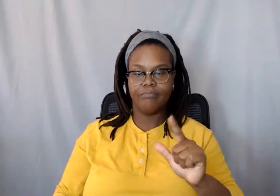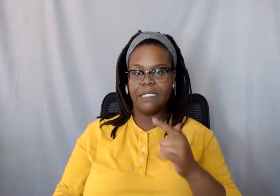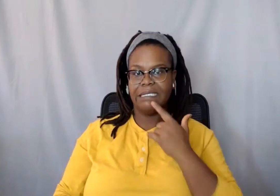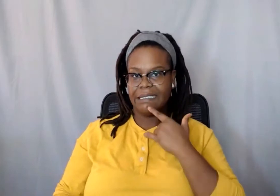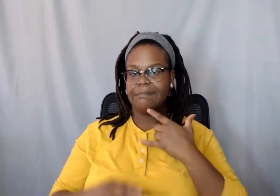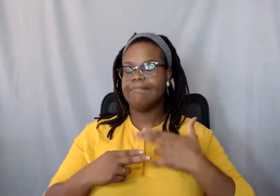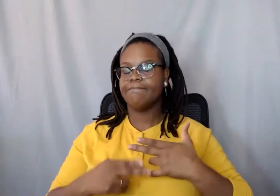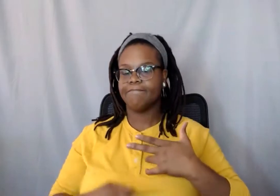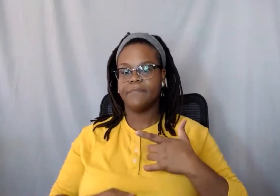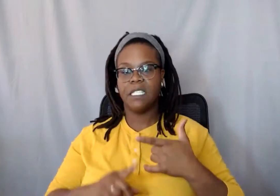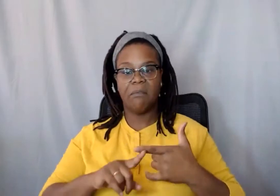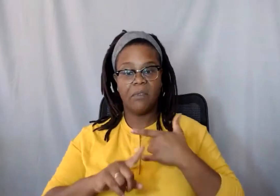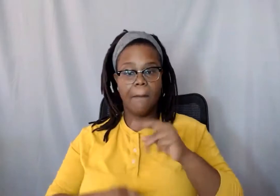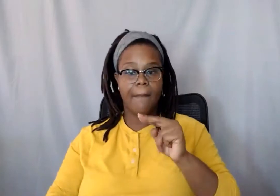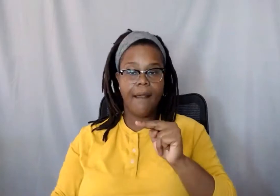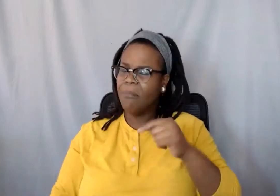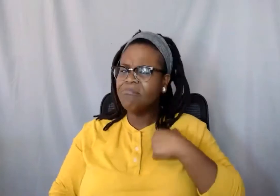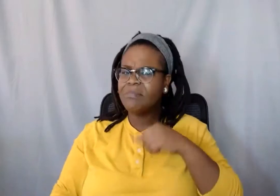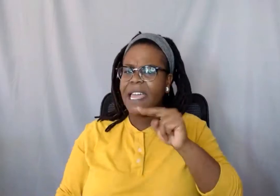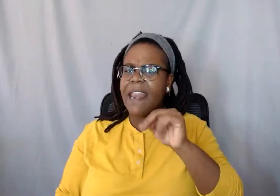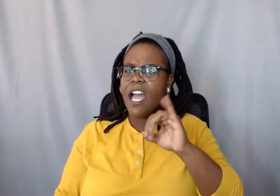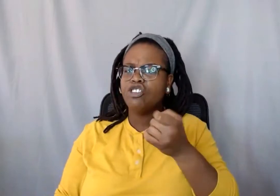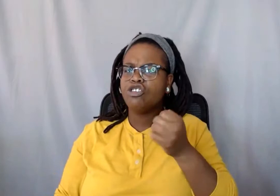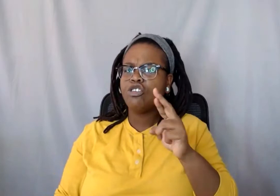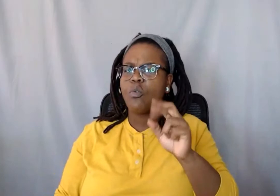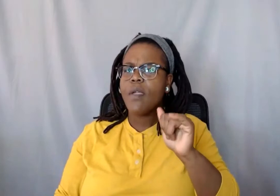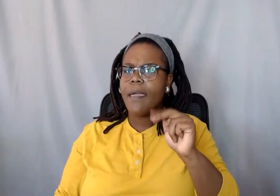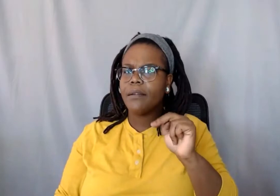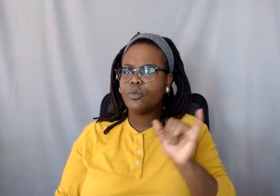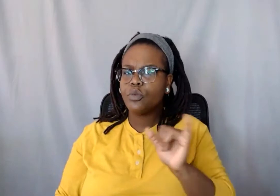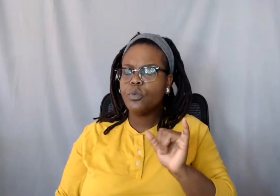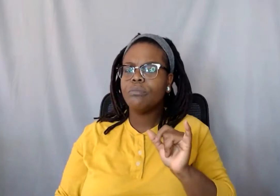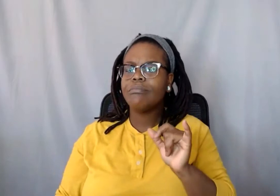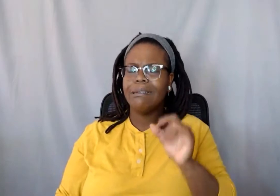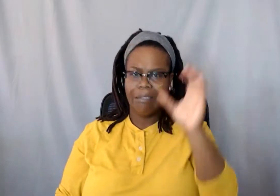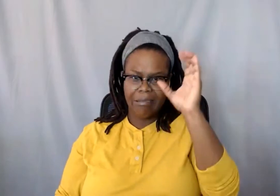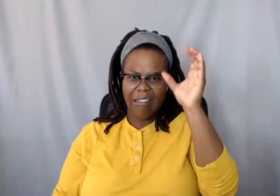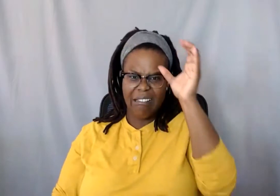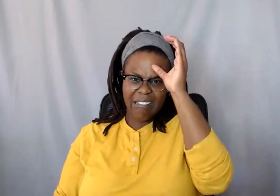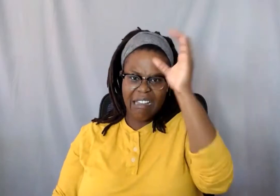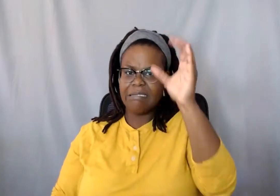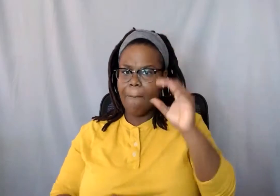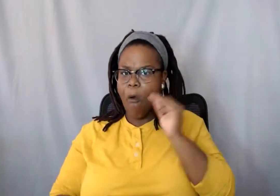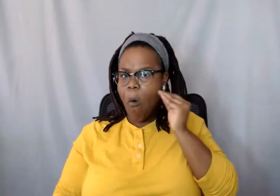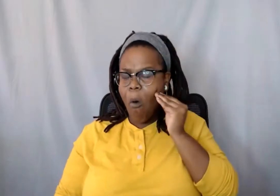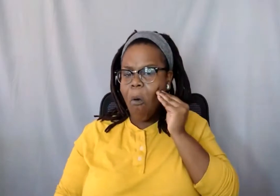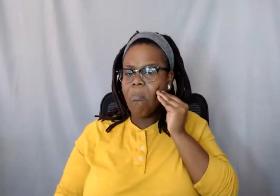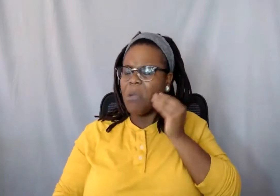I'm also Nigerian and share concept of home. I appreciate your insights. I would like to know